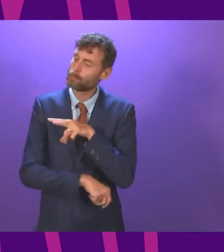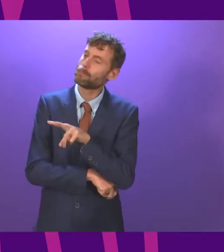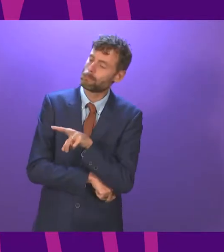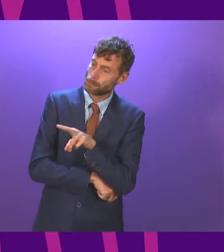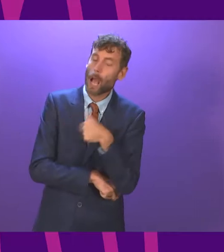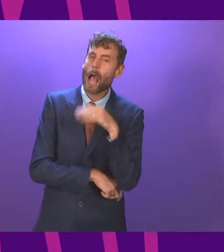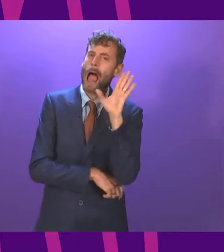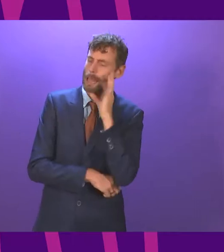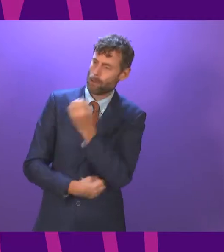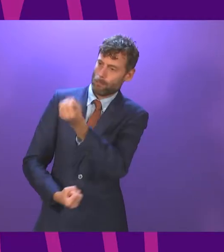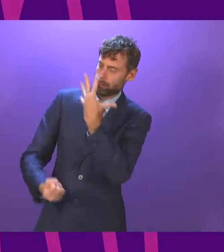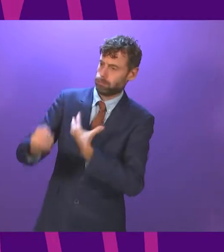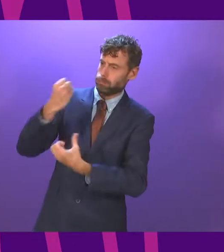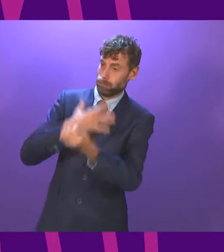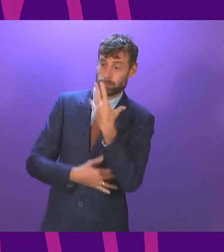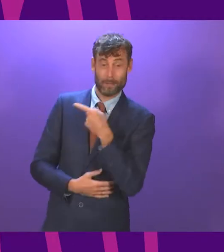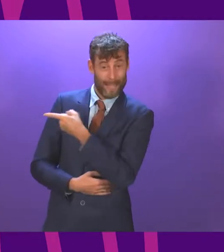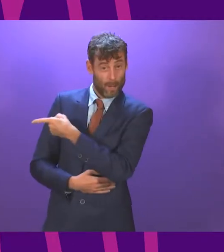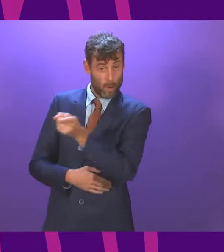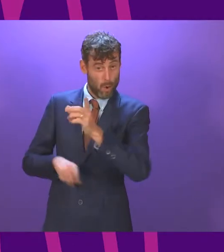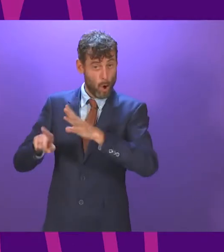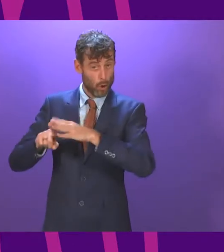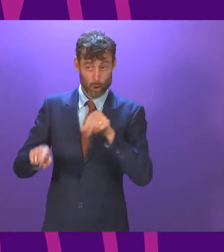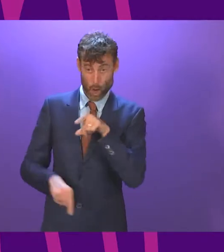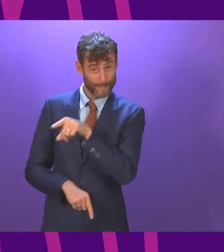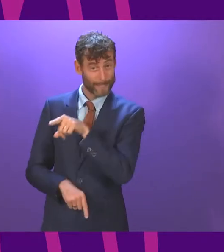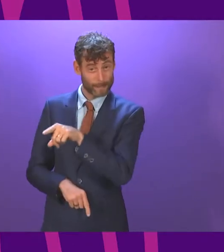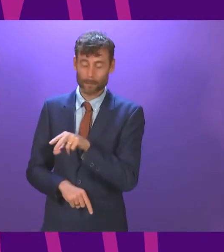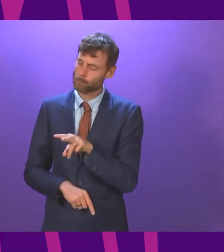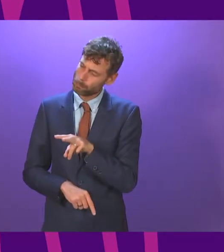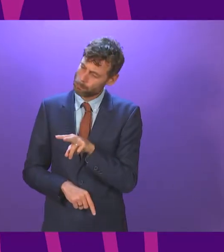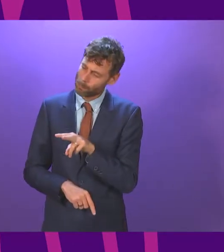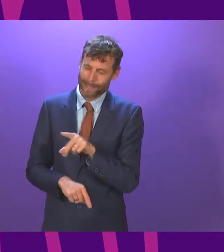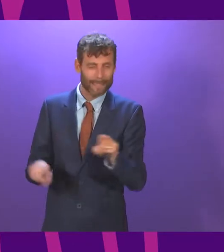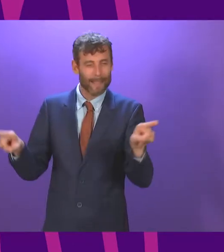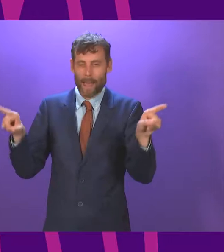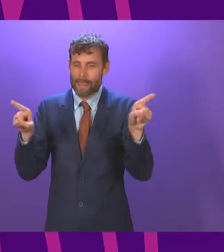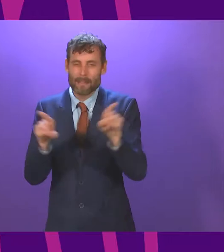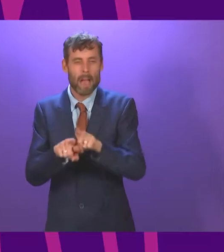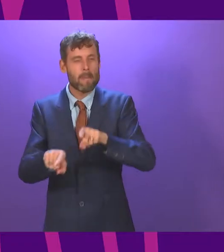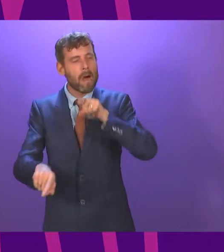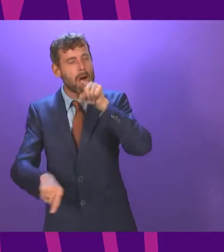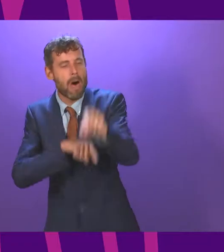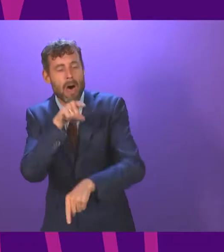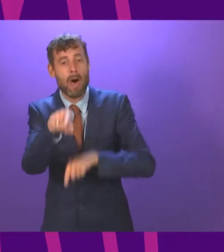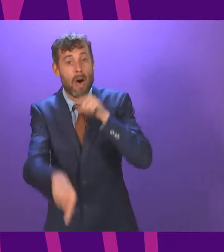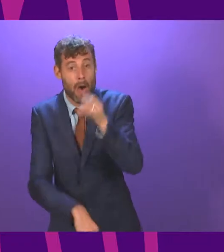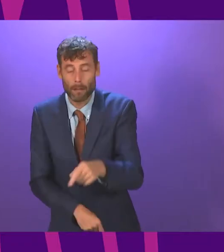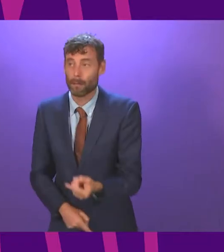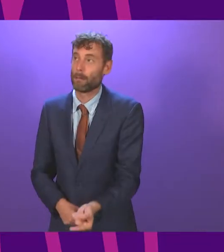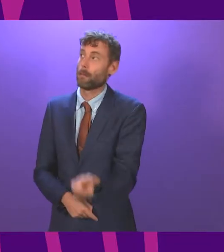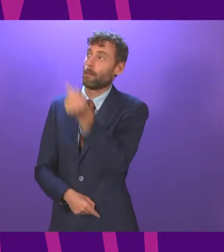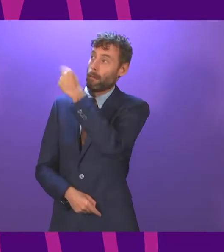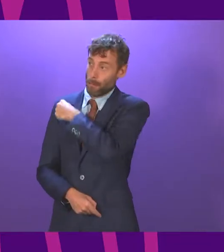been piled out by the Conservatives today has been the same bile that they've piled out in